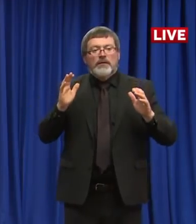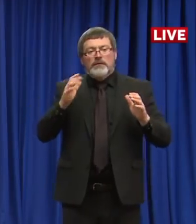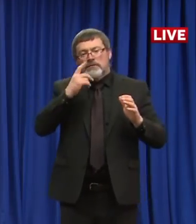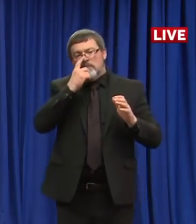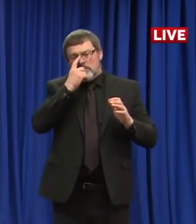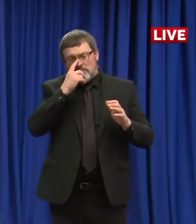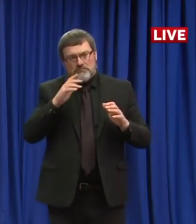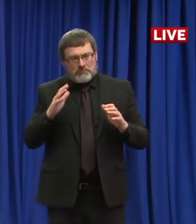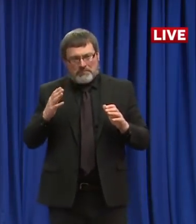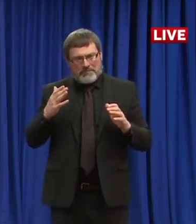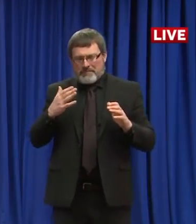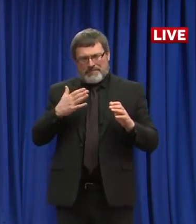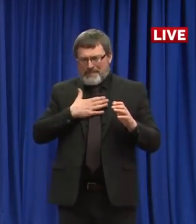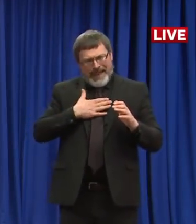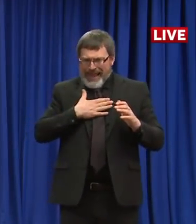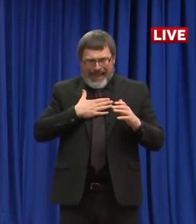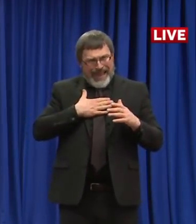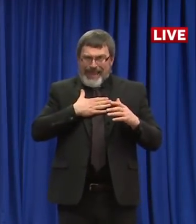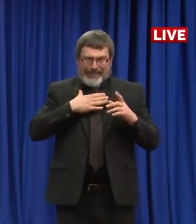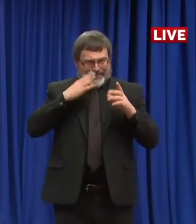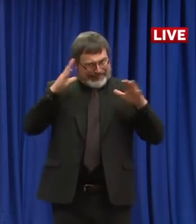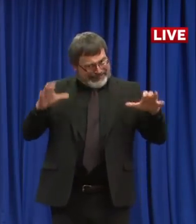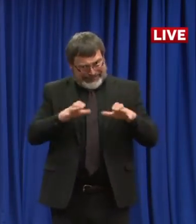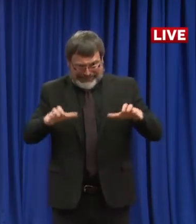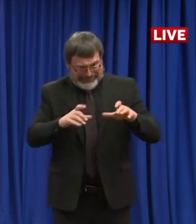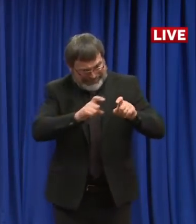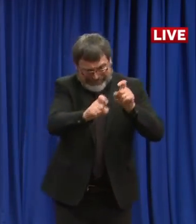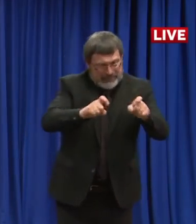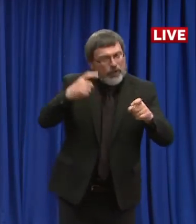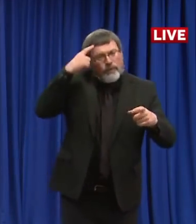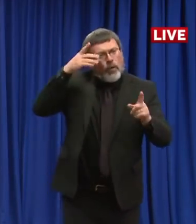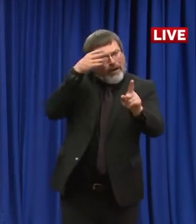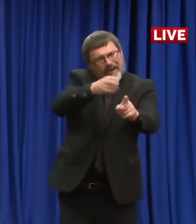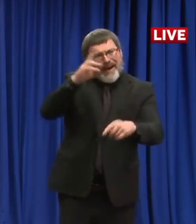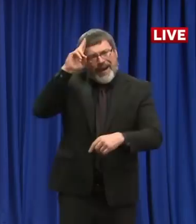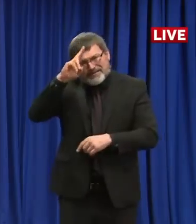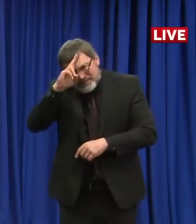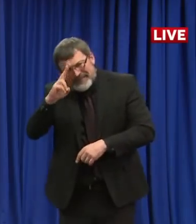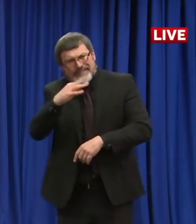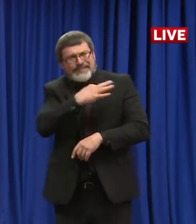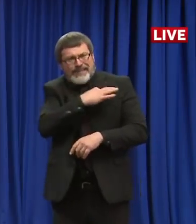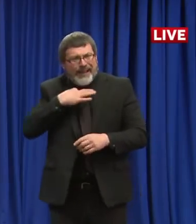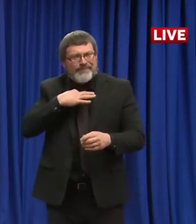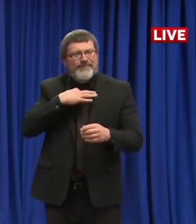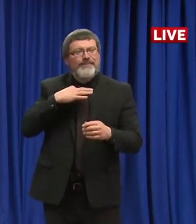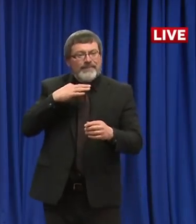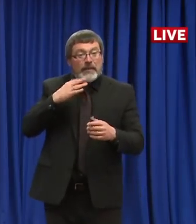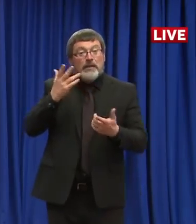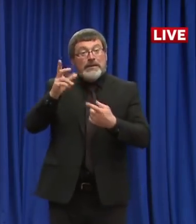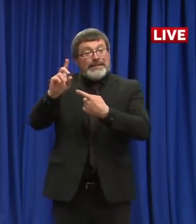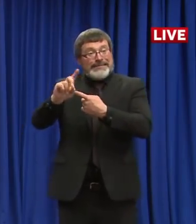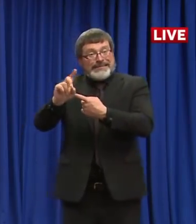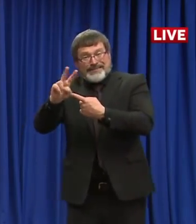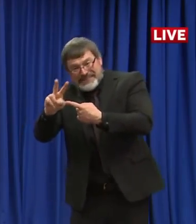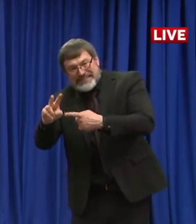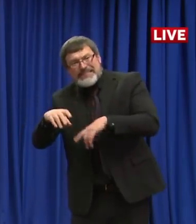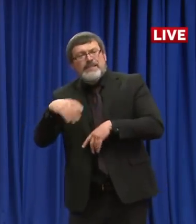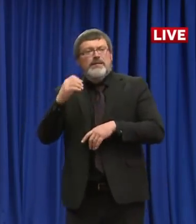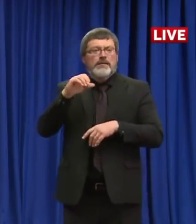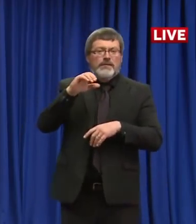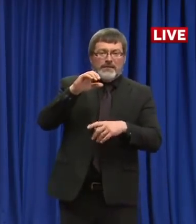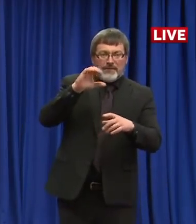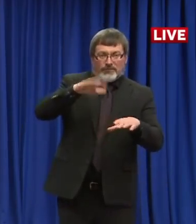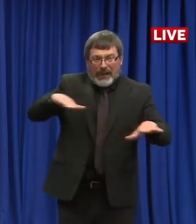expanded unemployment insurance benefits, what we've done for domestic violence or child abuse issues. All these